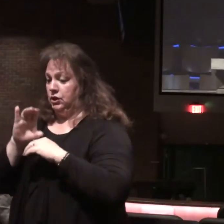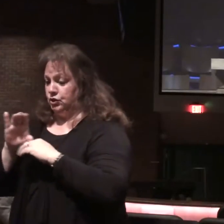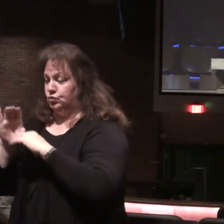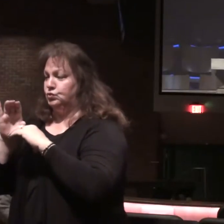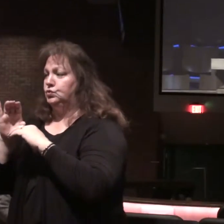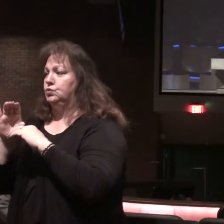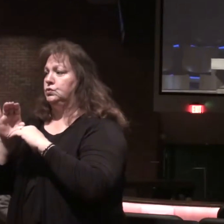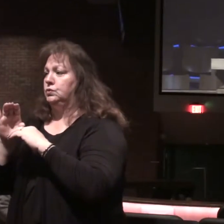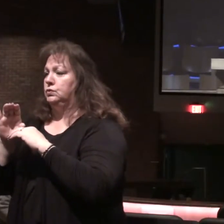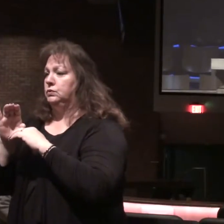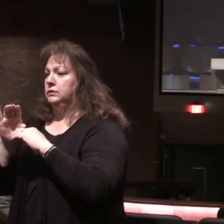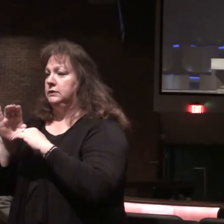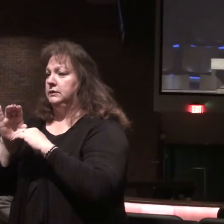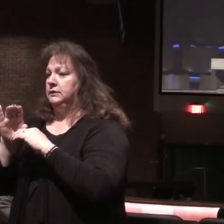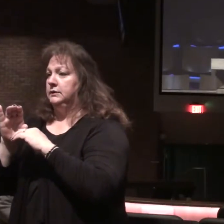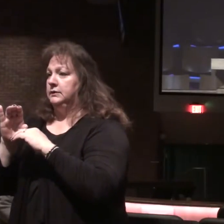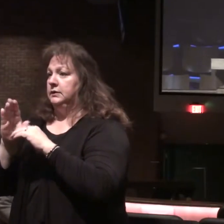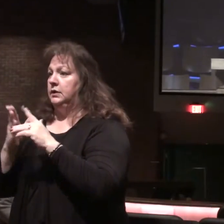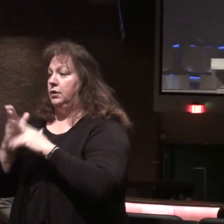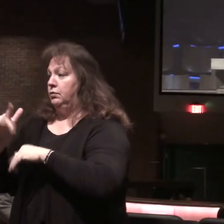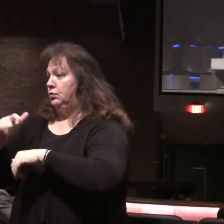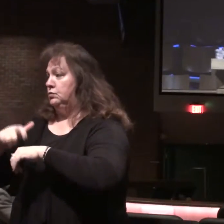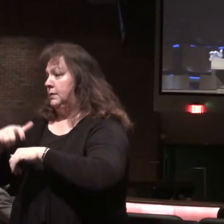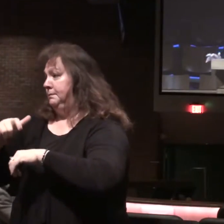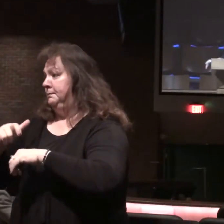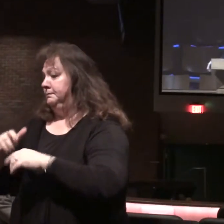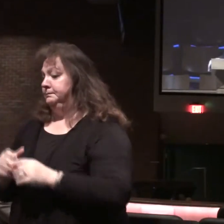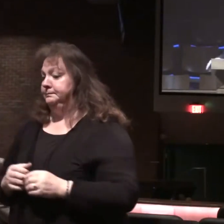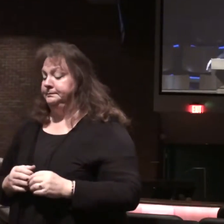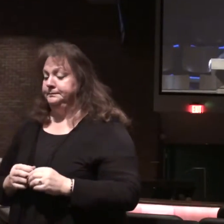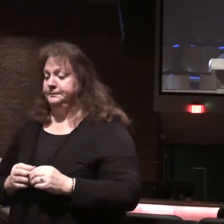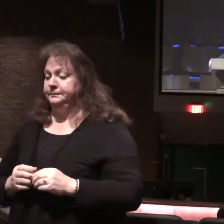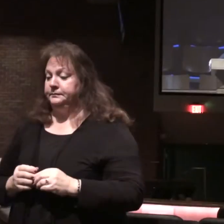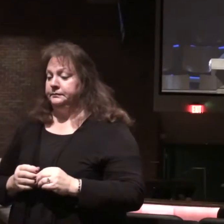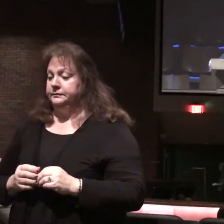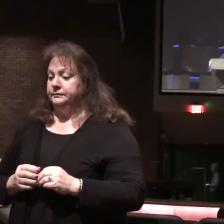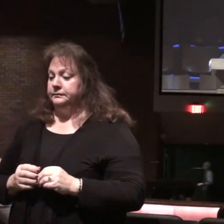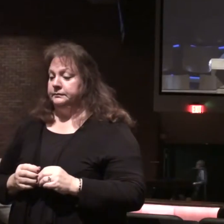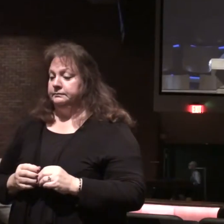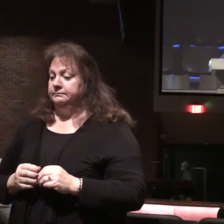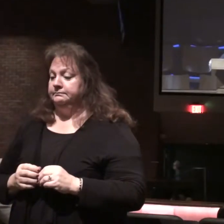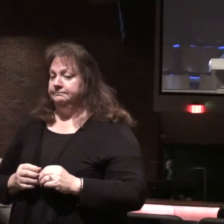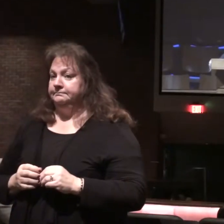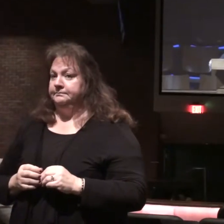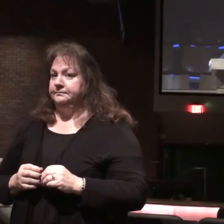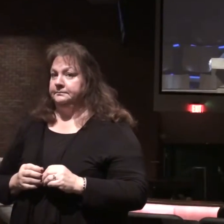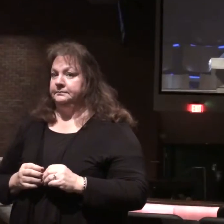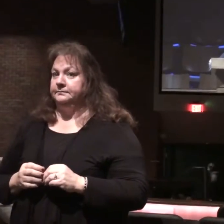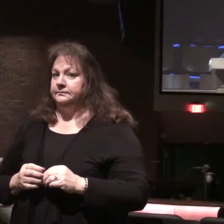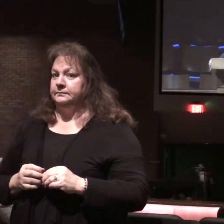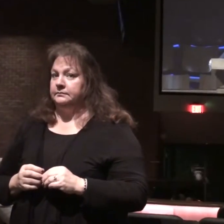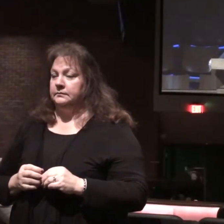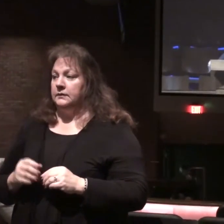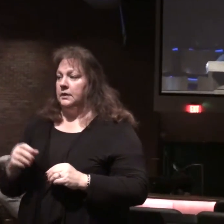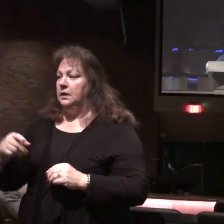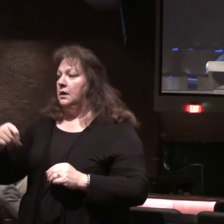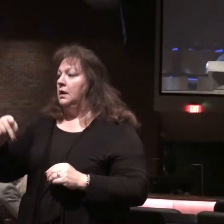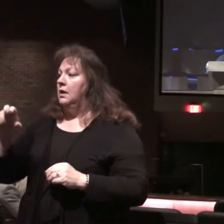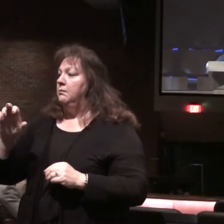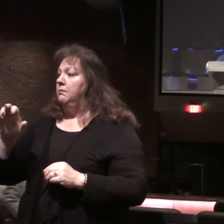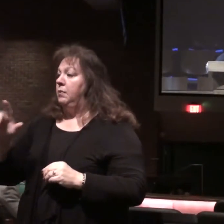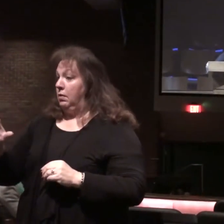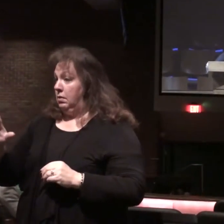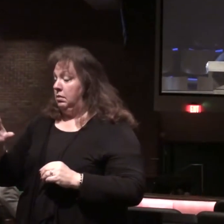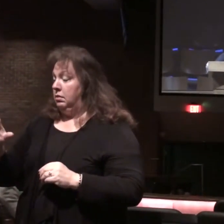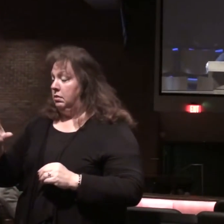down through history. Let's look about it. The Apostle Paul,